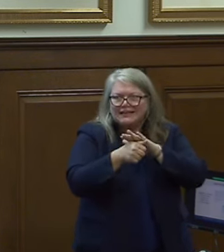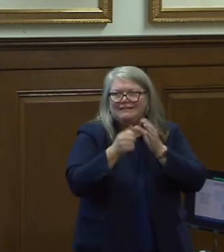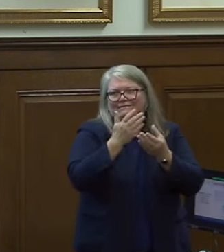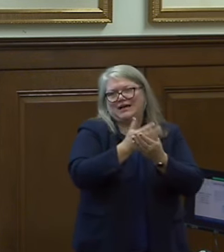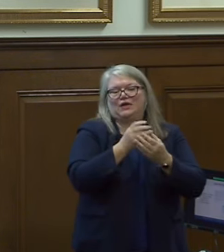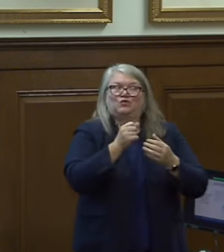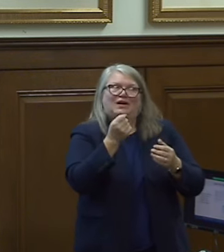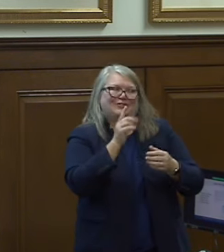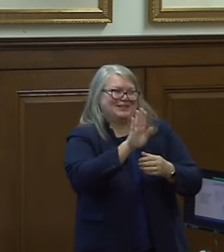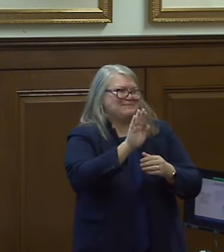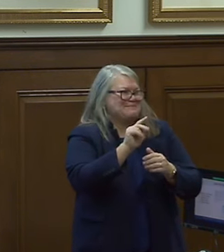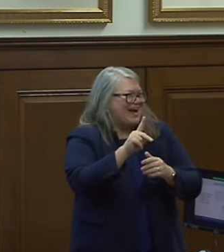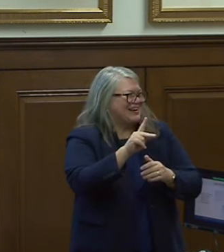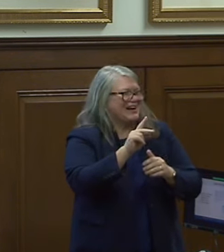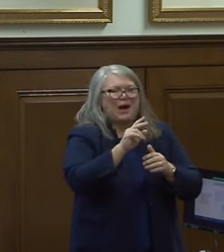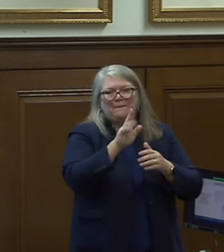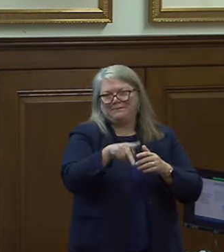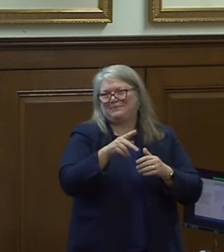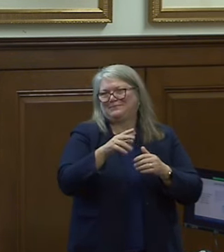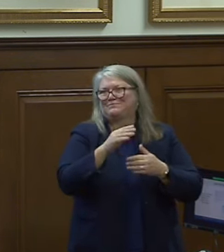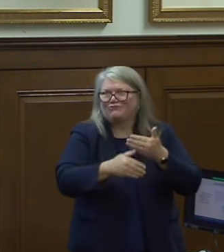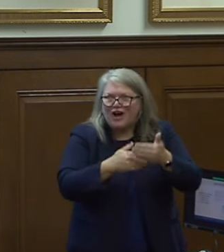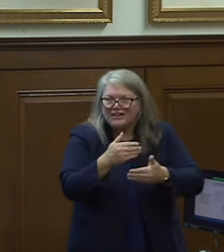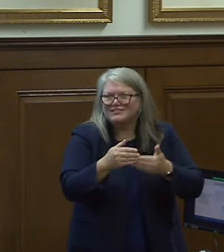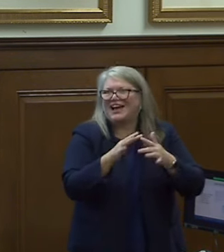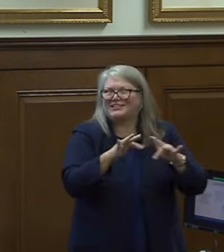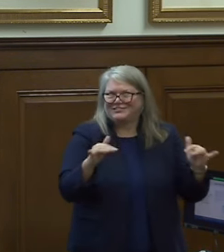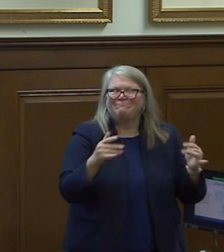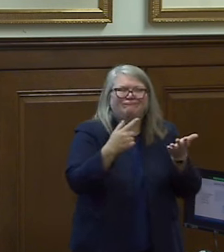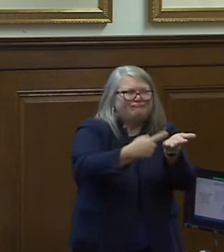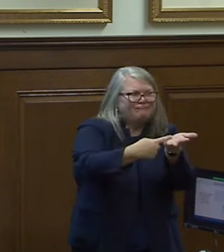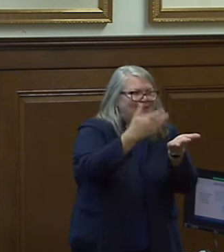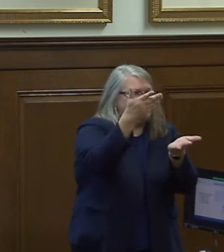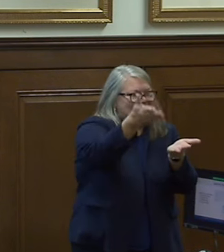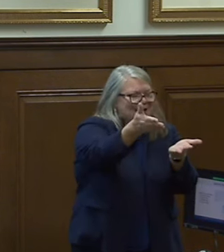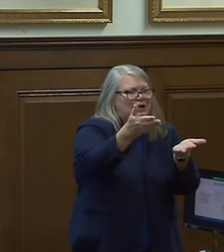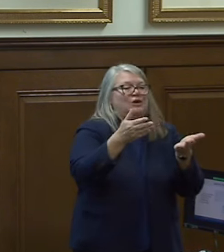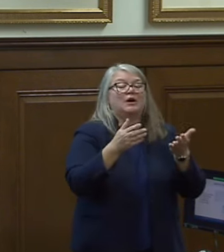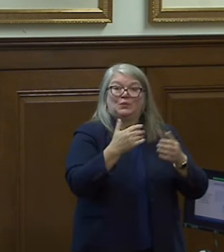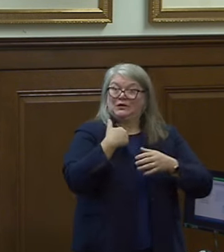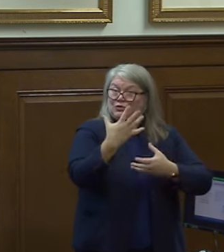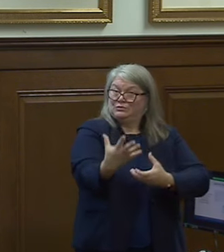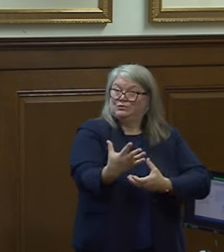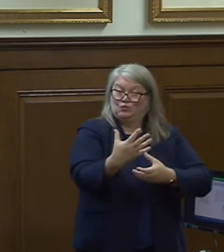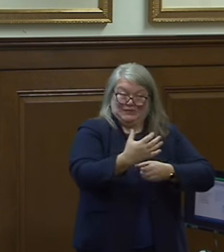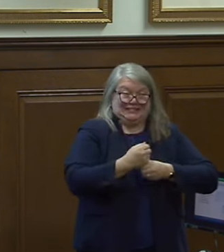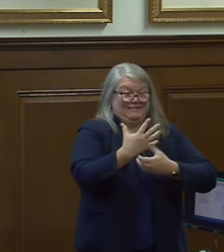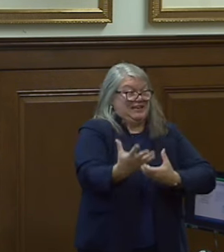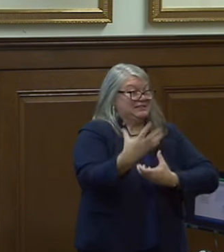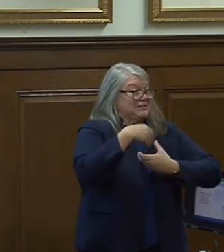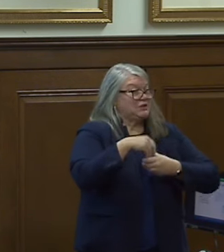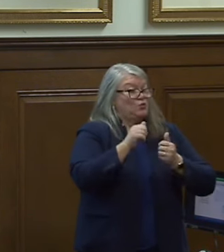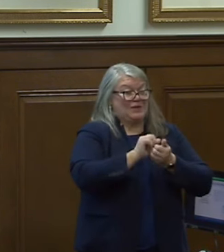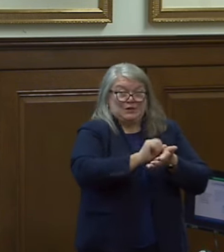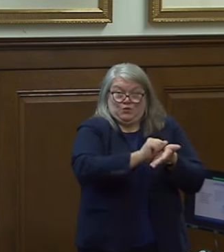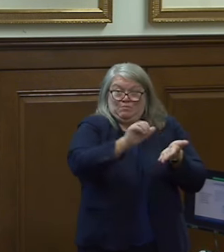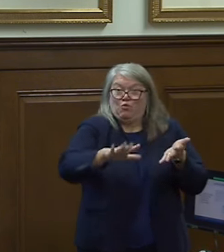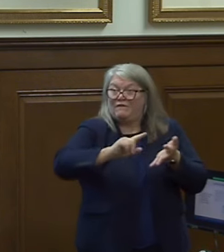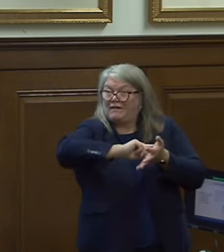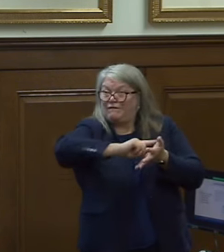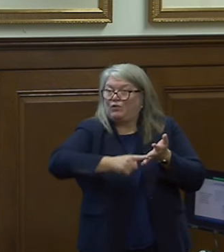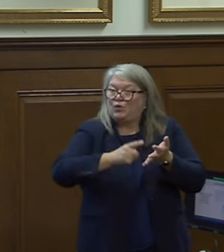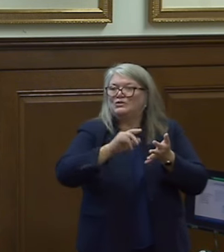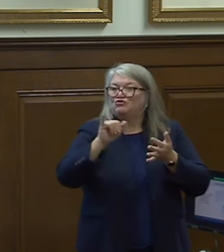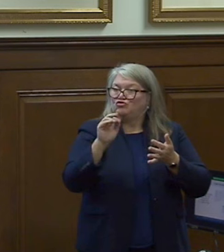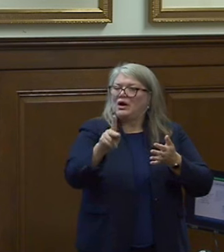backup files and um once we receive accessions that have that material removed it's more